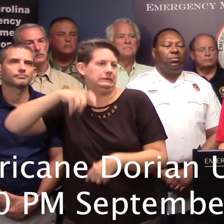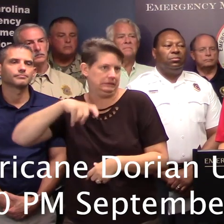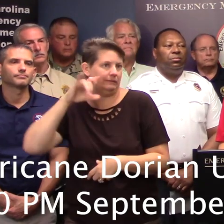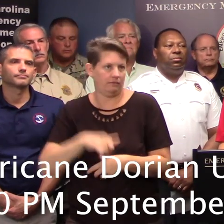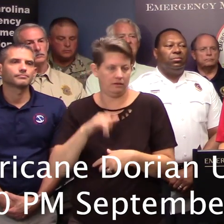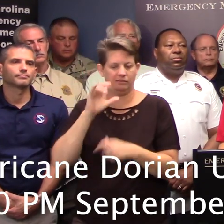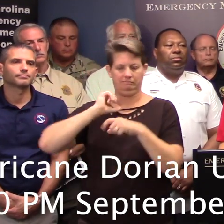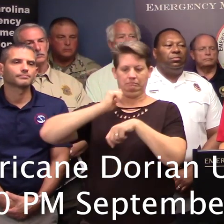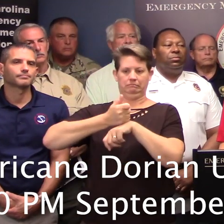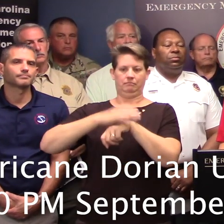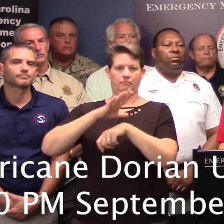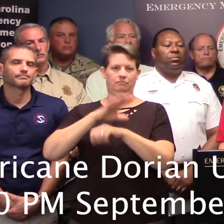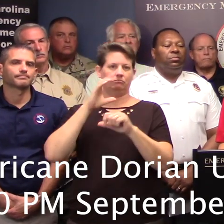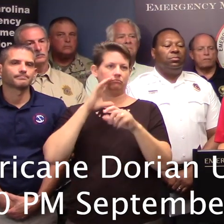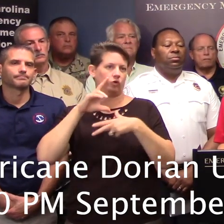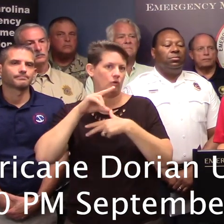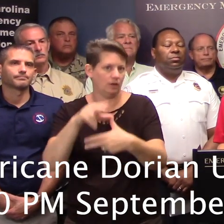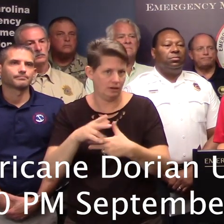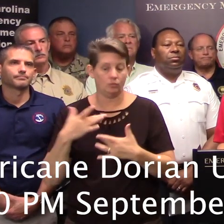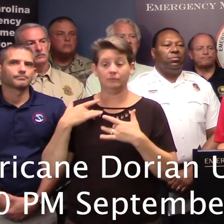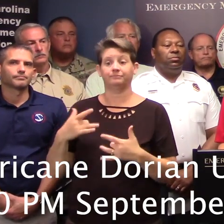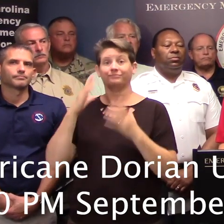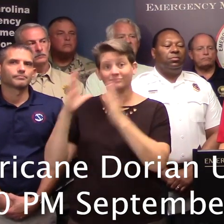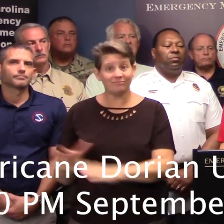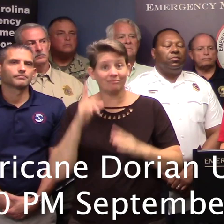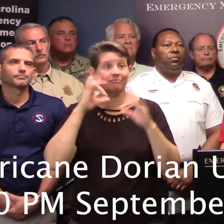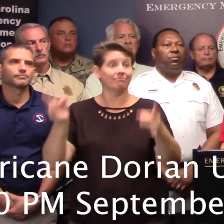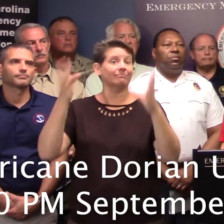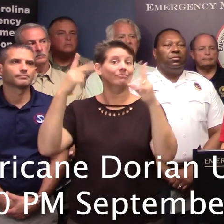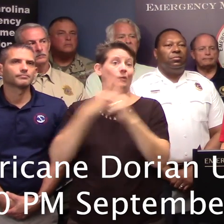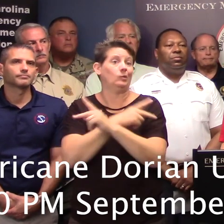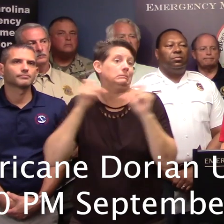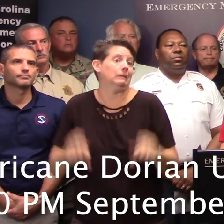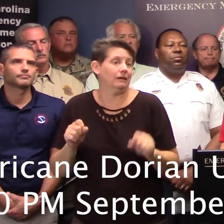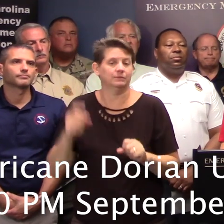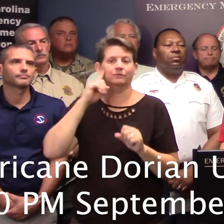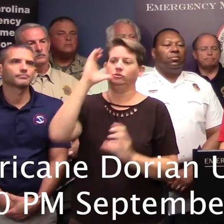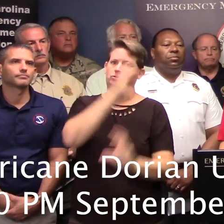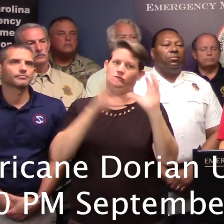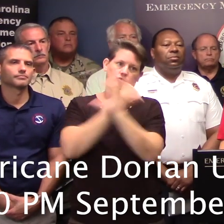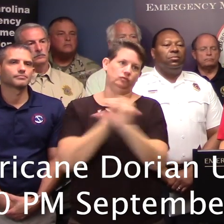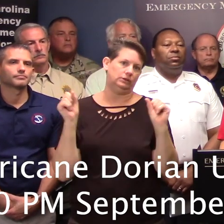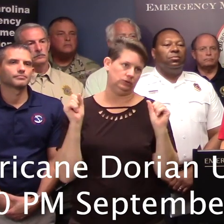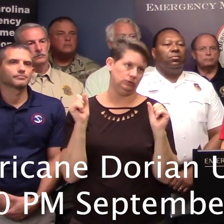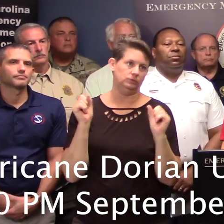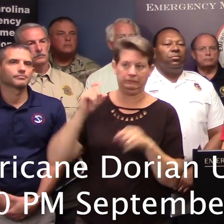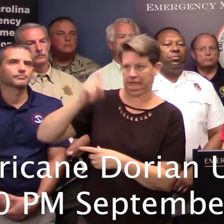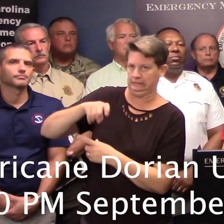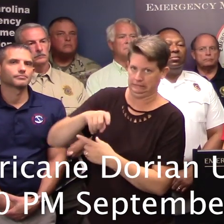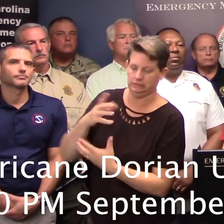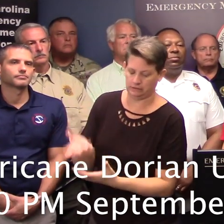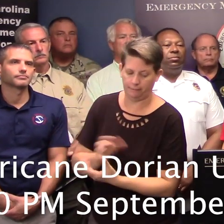We continue to prepare for that most likely worst-case scenario for those search and rescue needs. We've